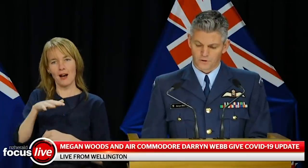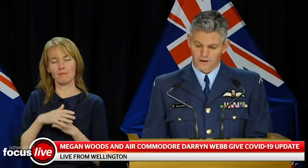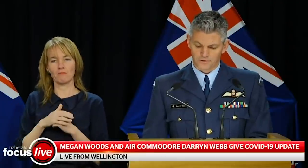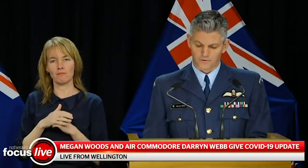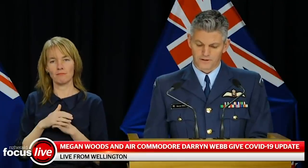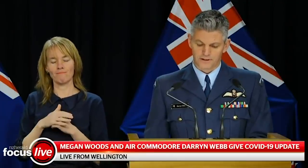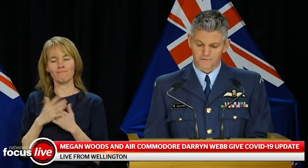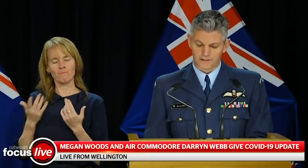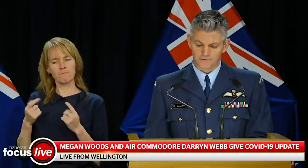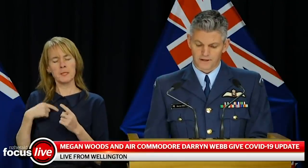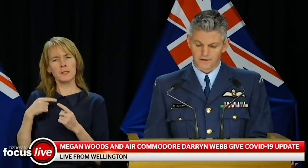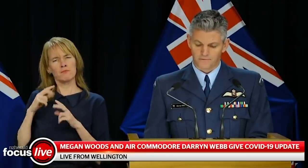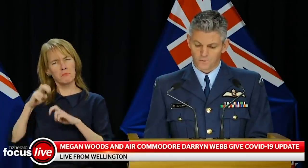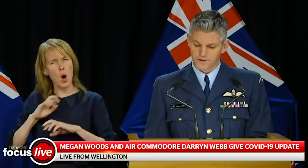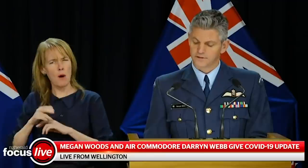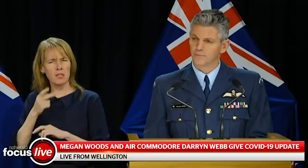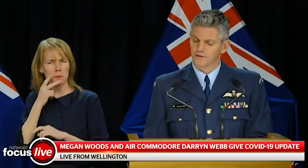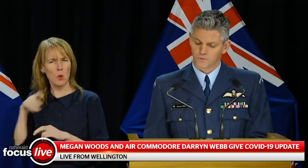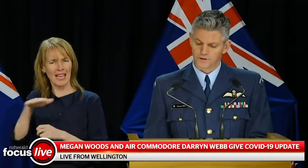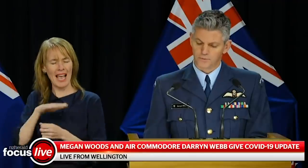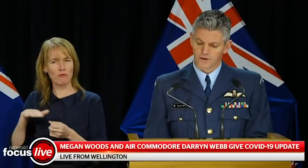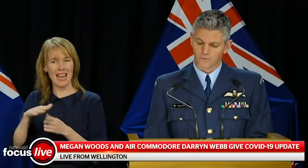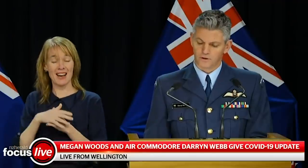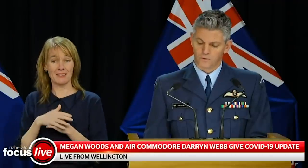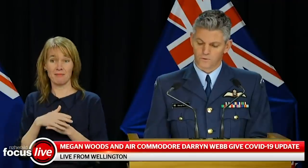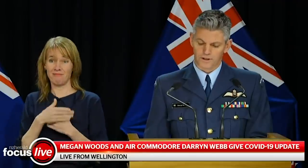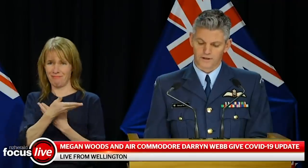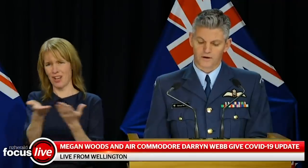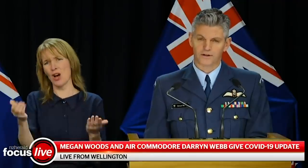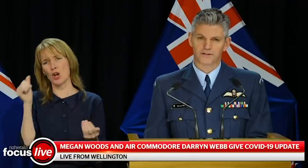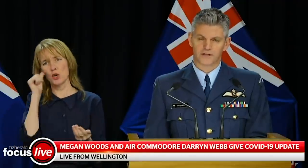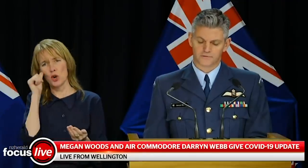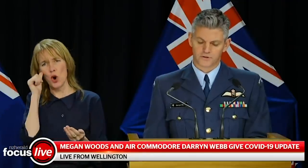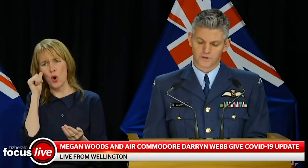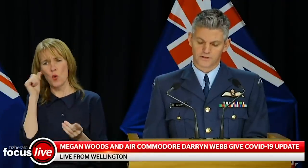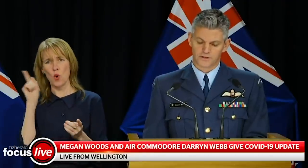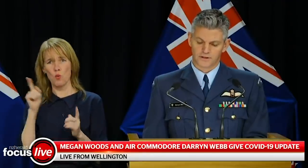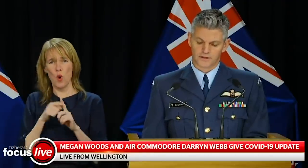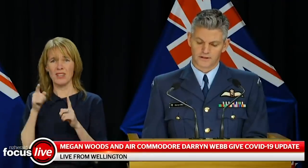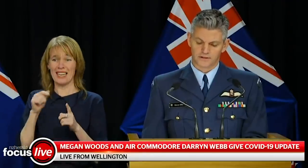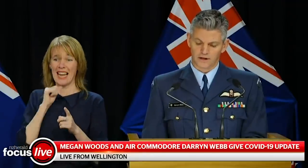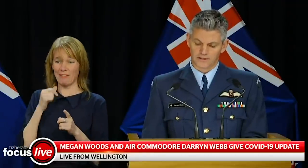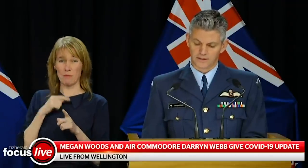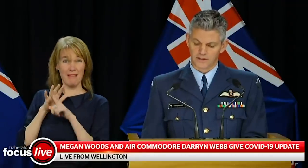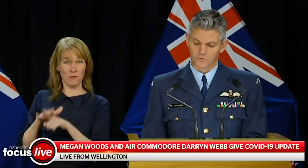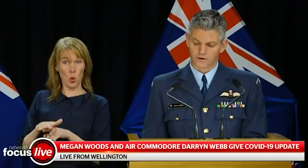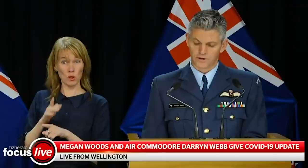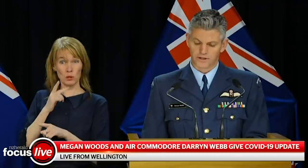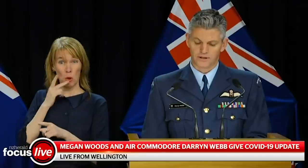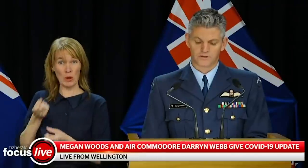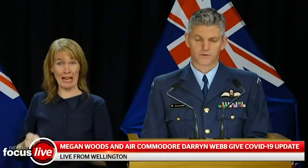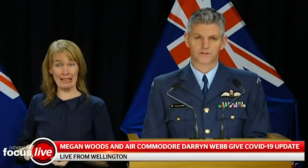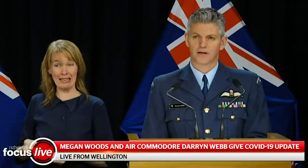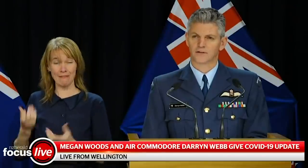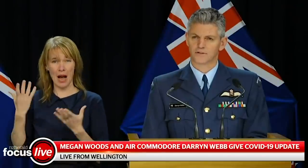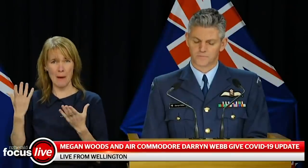There is strong health advice that effectively forcing someone to quit smoking while already in a heightened state of stress is likely to lead to an